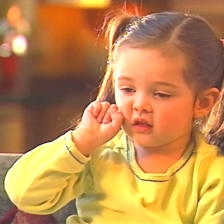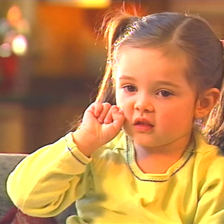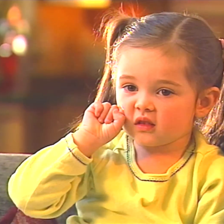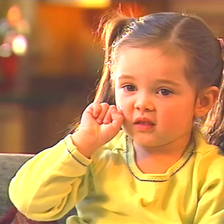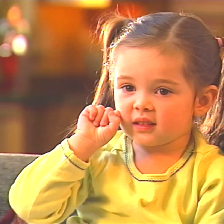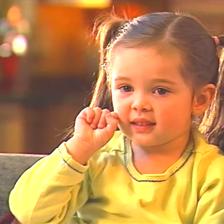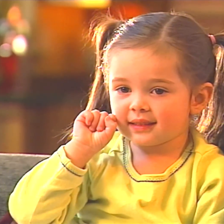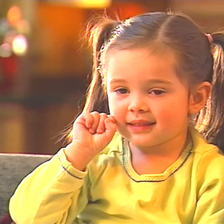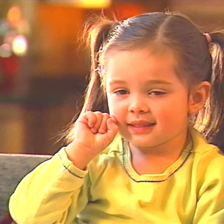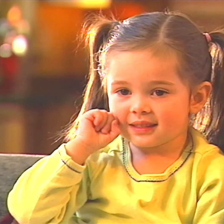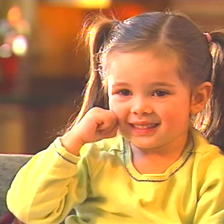she's a shiny apple.